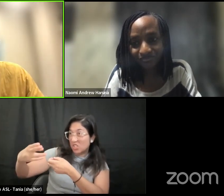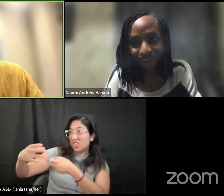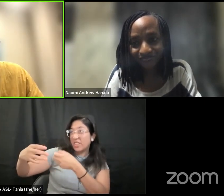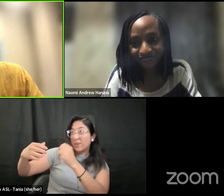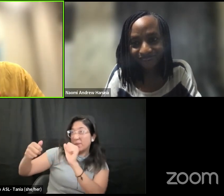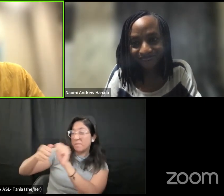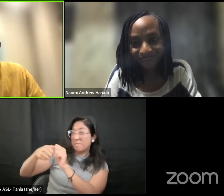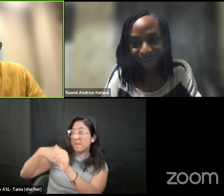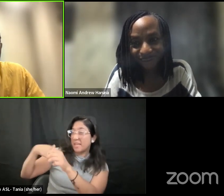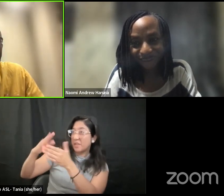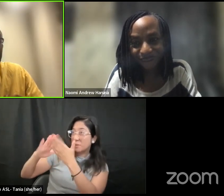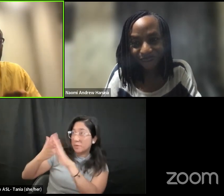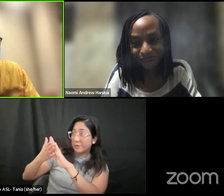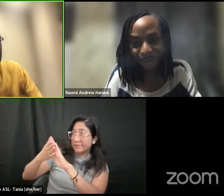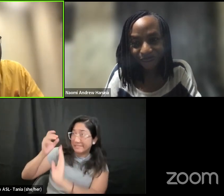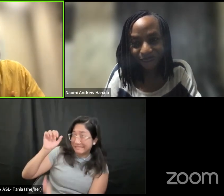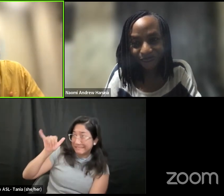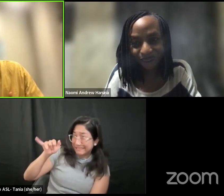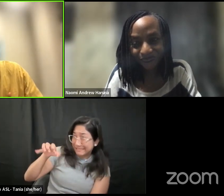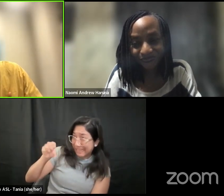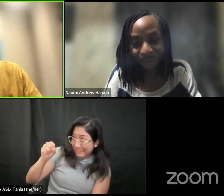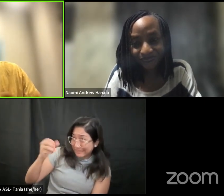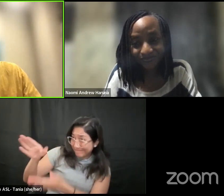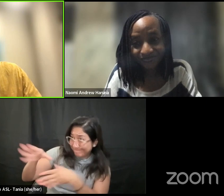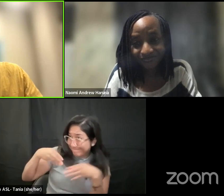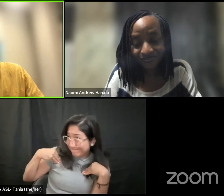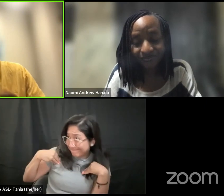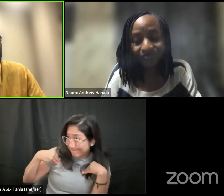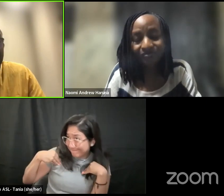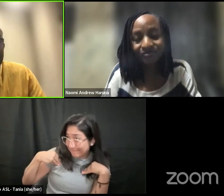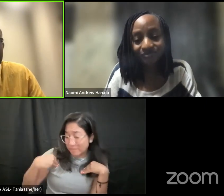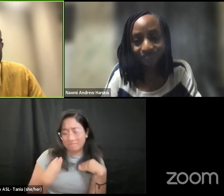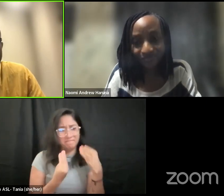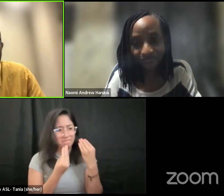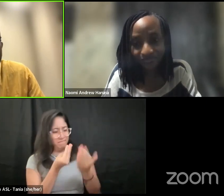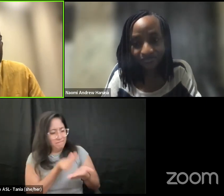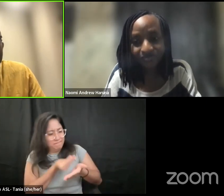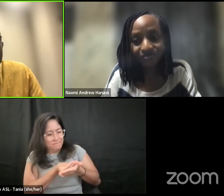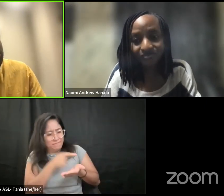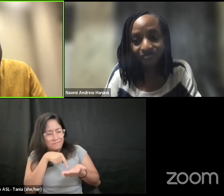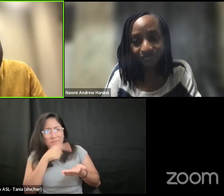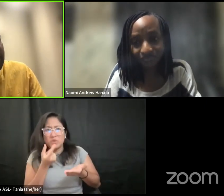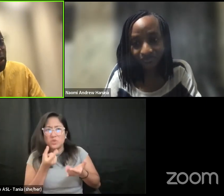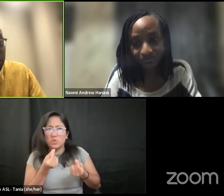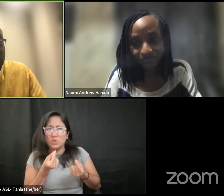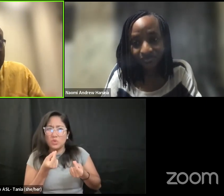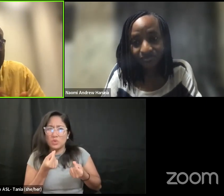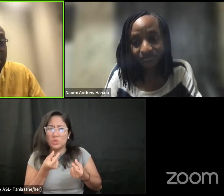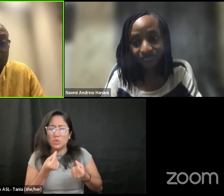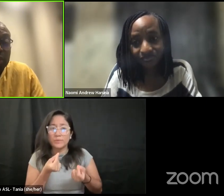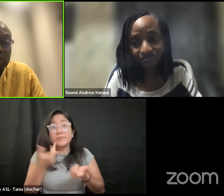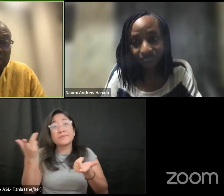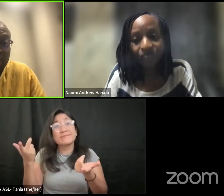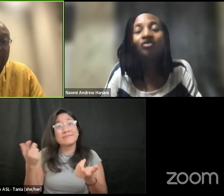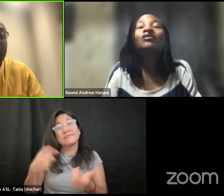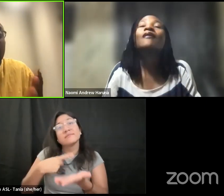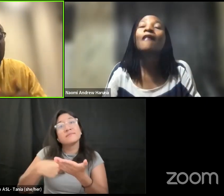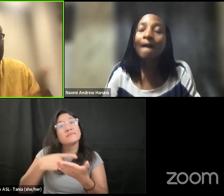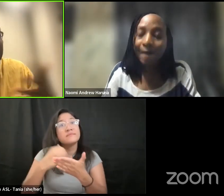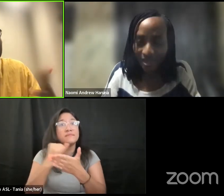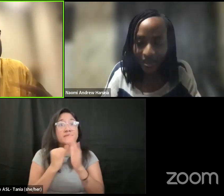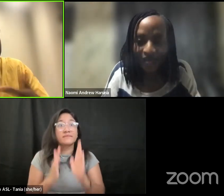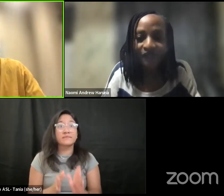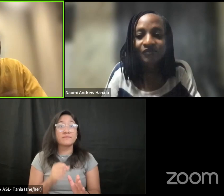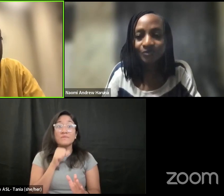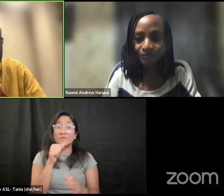what the rationale and what am i going to use that money for right um because there are some artists that they don't have any choice that's the only choice they have